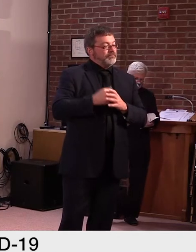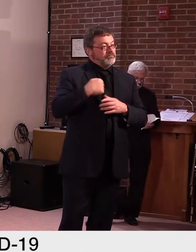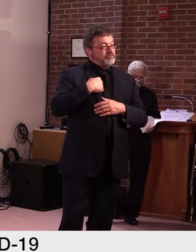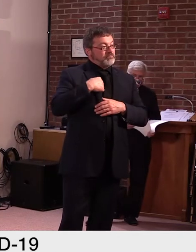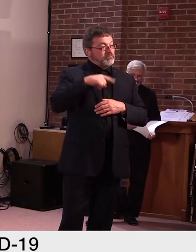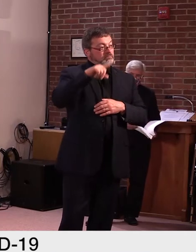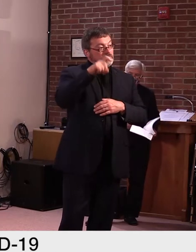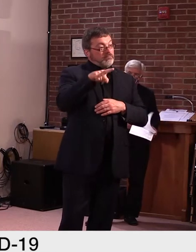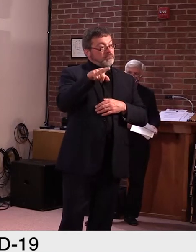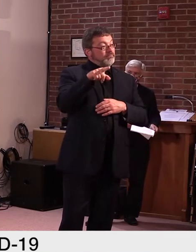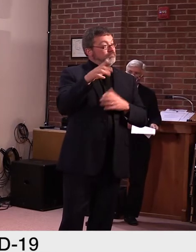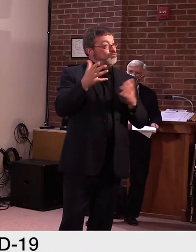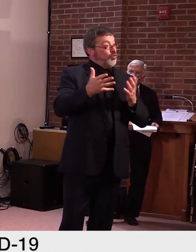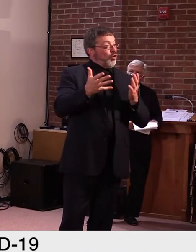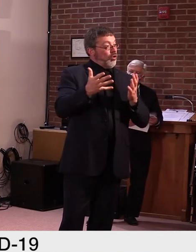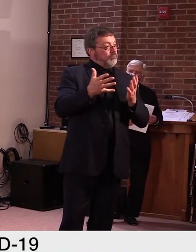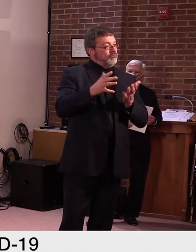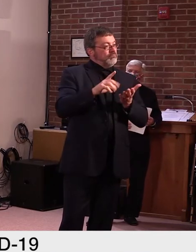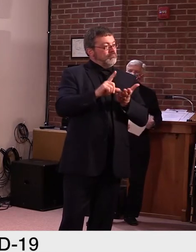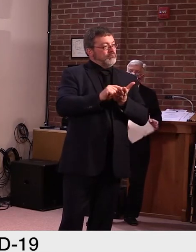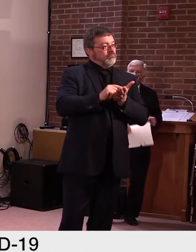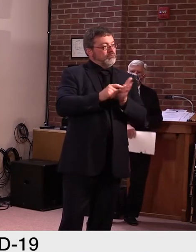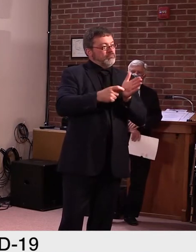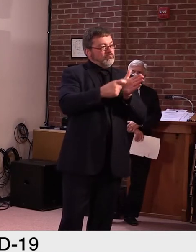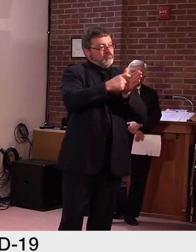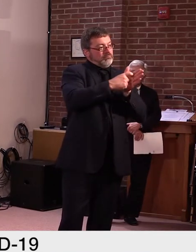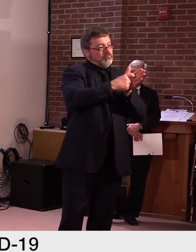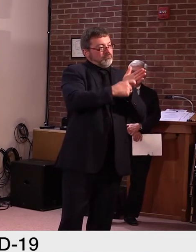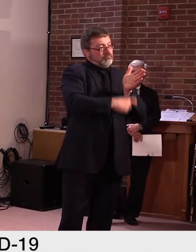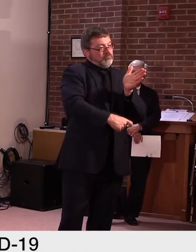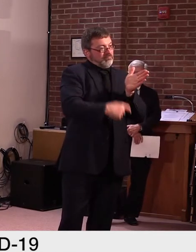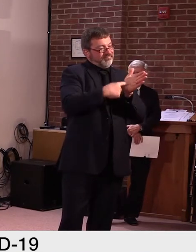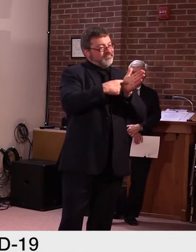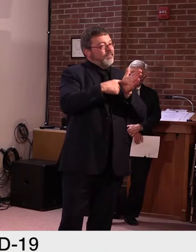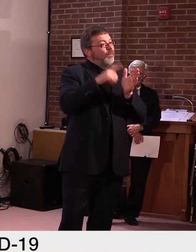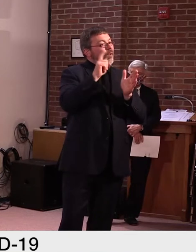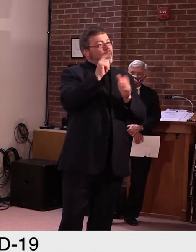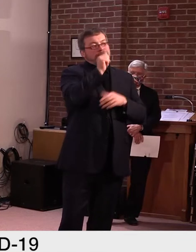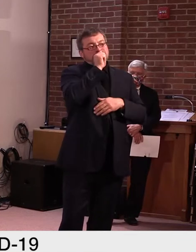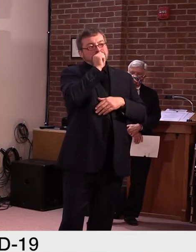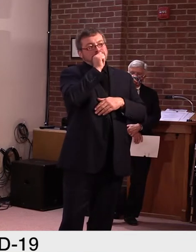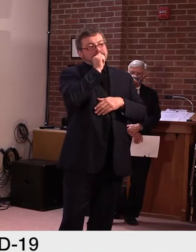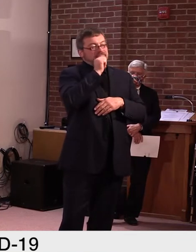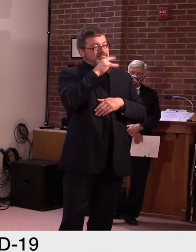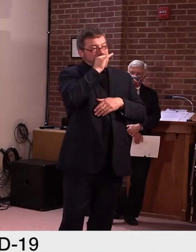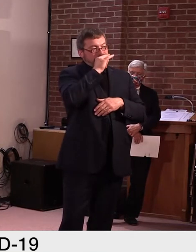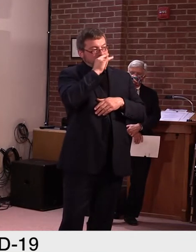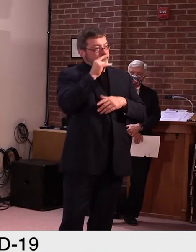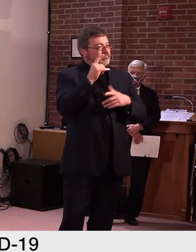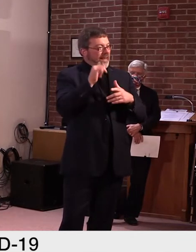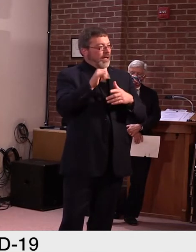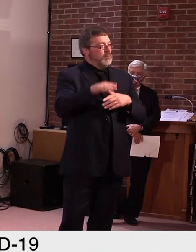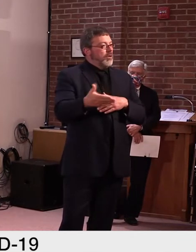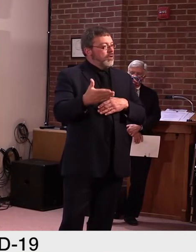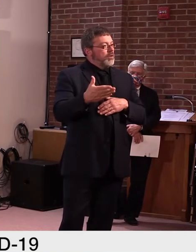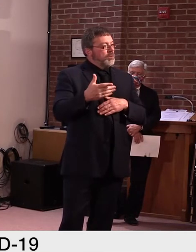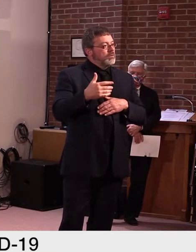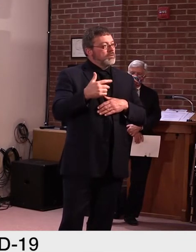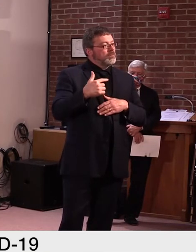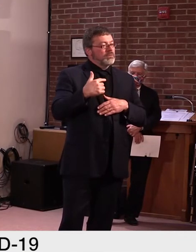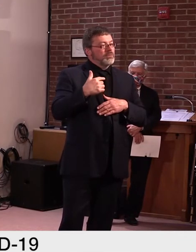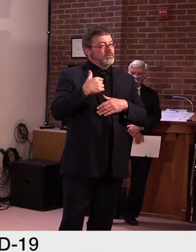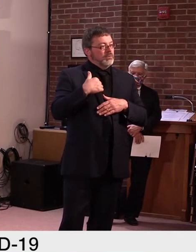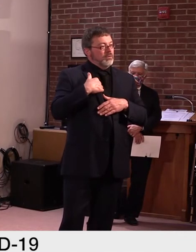um, releasing the names of juveniles and accidents, but since he already mentioned it, I'll move on to something else. So